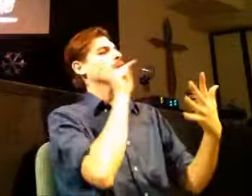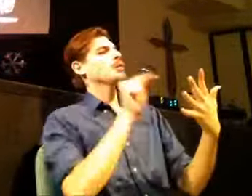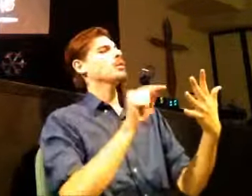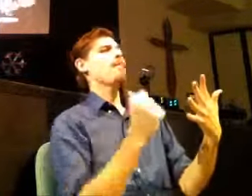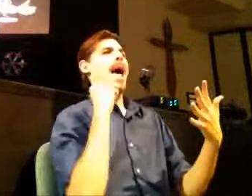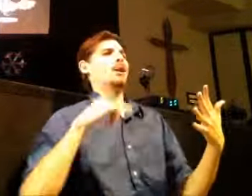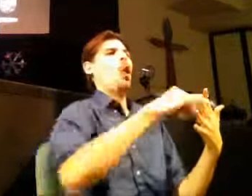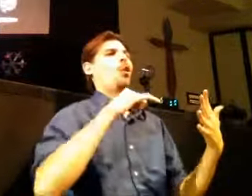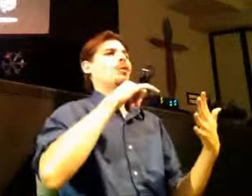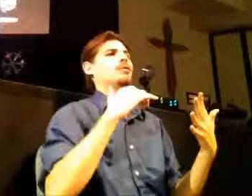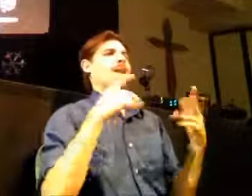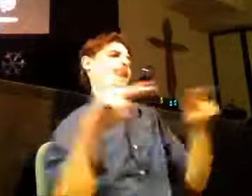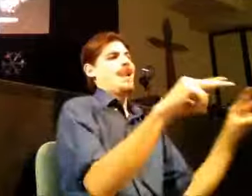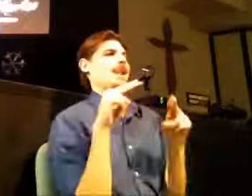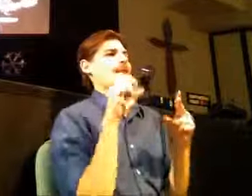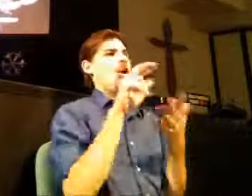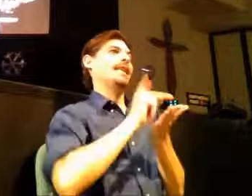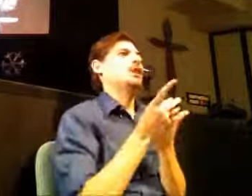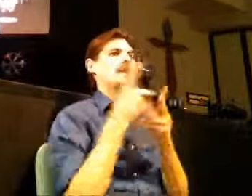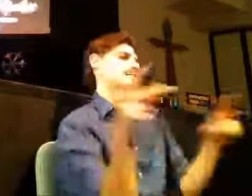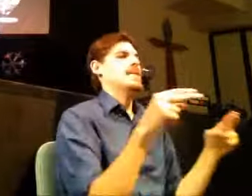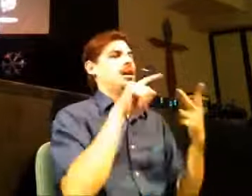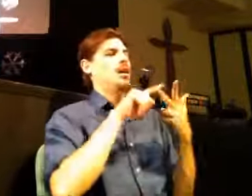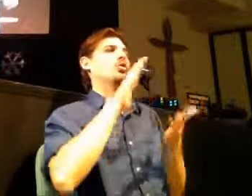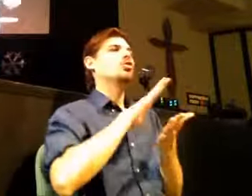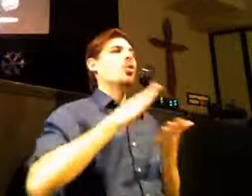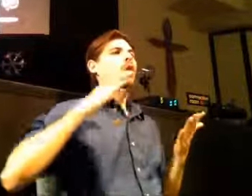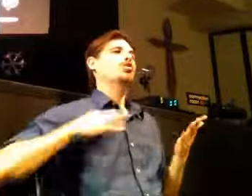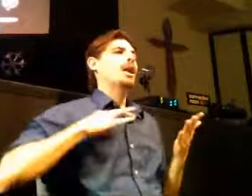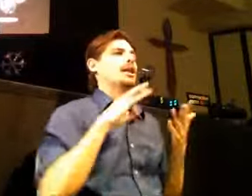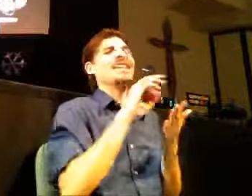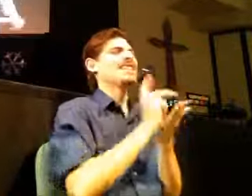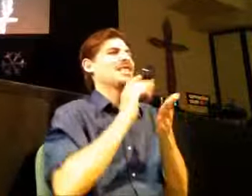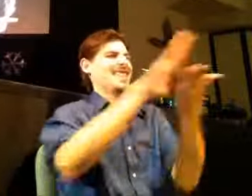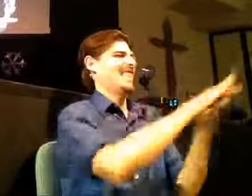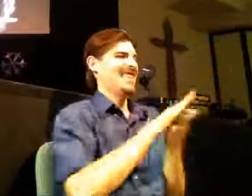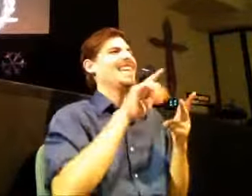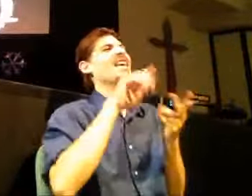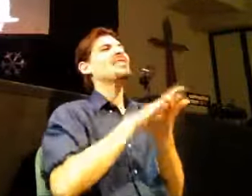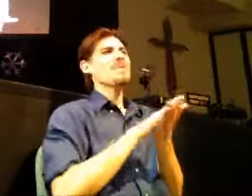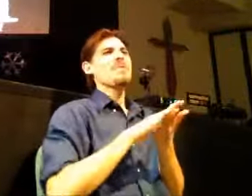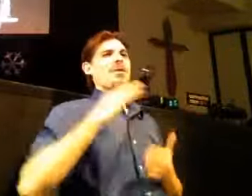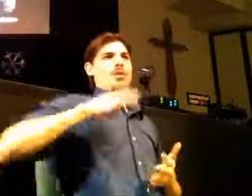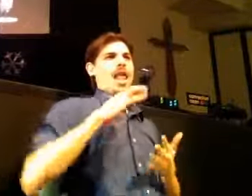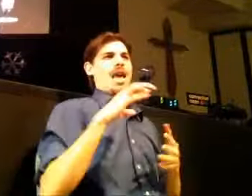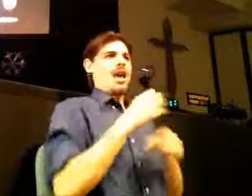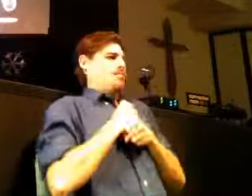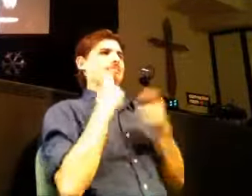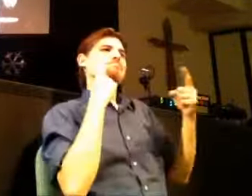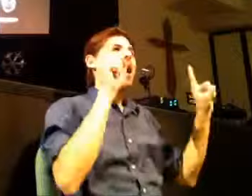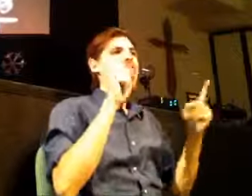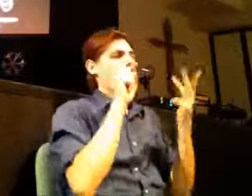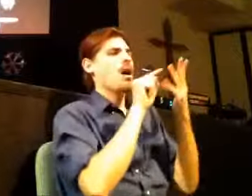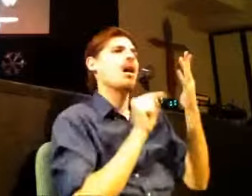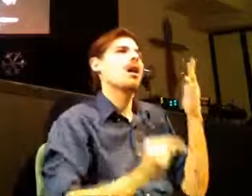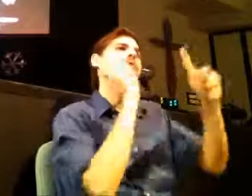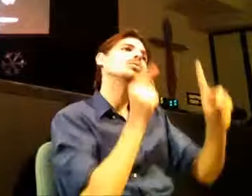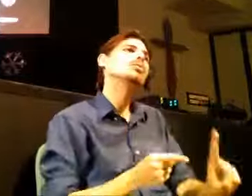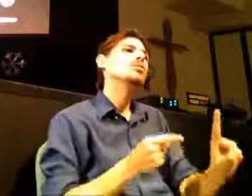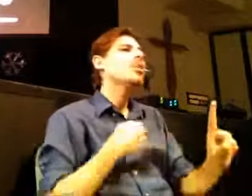going to finish the kitchen this is the year I'm going to get you know that last credit that I made to get my degree this is the year we think of all the things that we have to get done in this year but I'd love to challenge and encourage you to think about going into this next year not